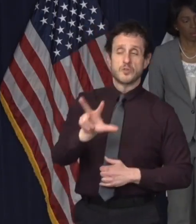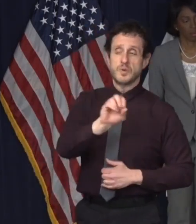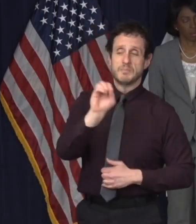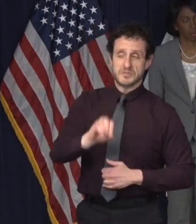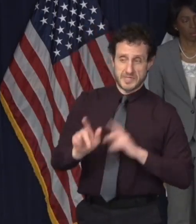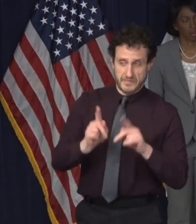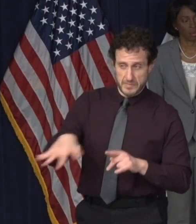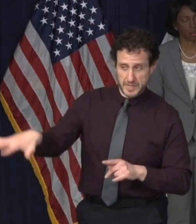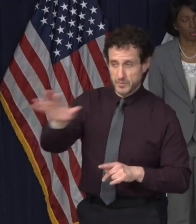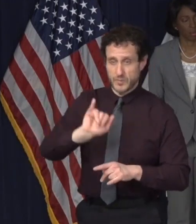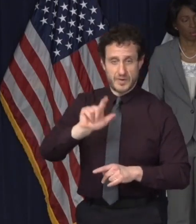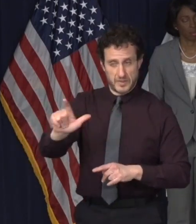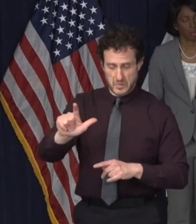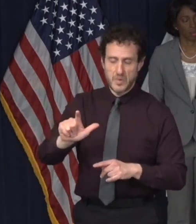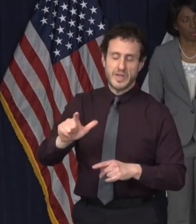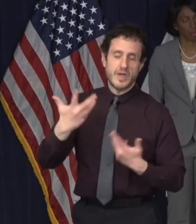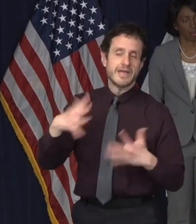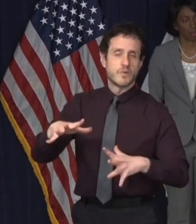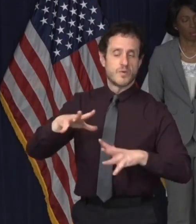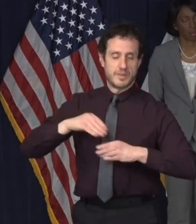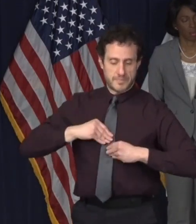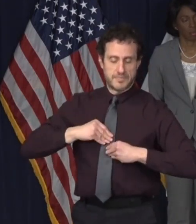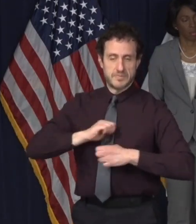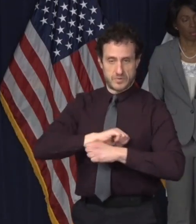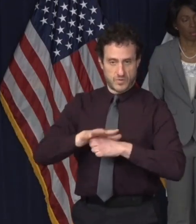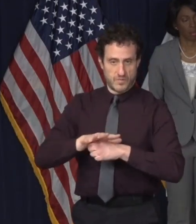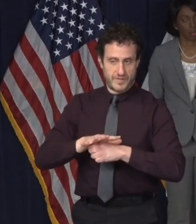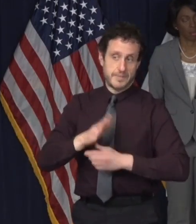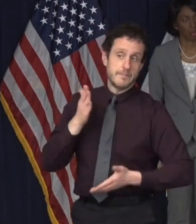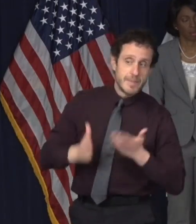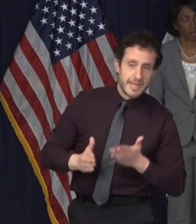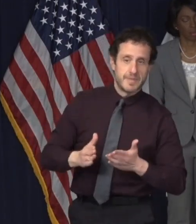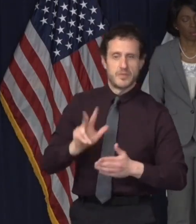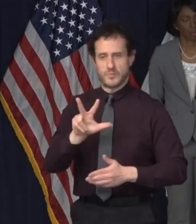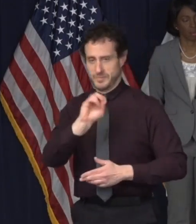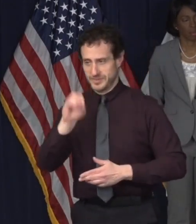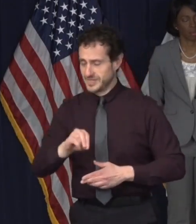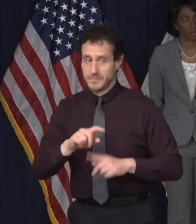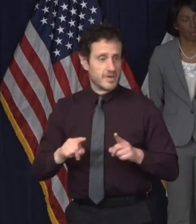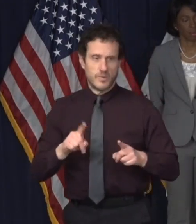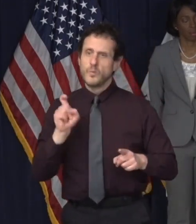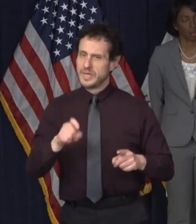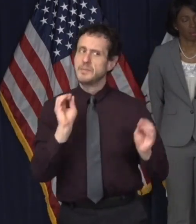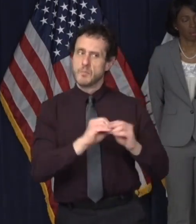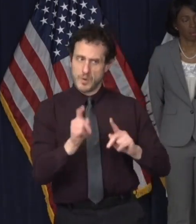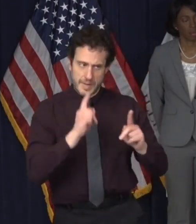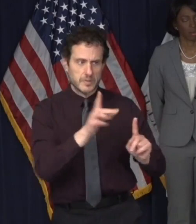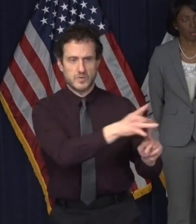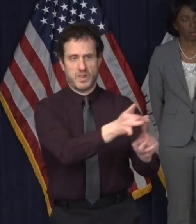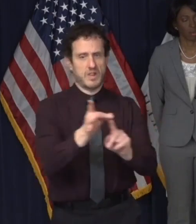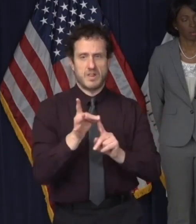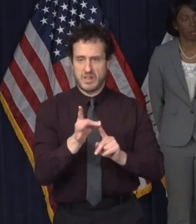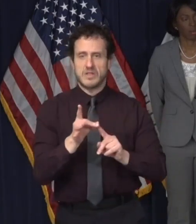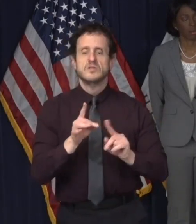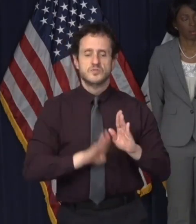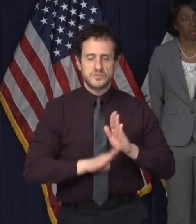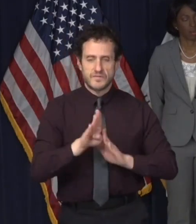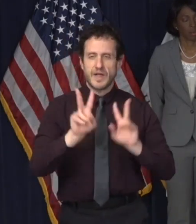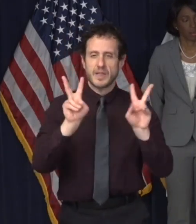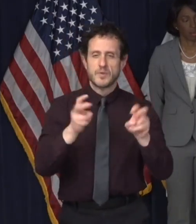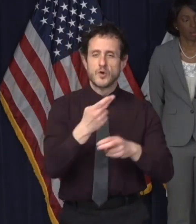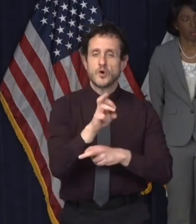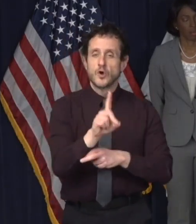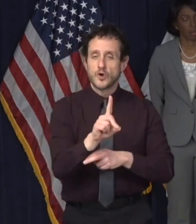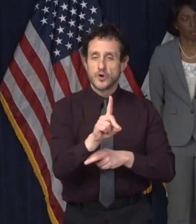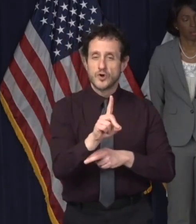3%, which is far smaller than what is needed to get to the state of herd immunity. And that is why it is very important that you wear